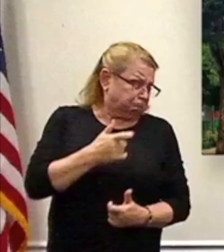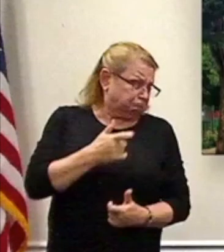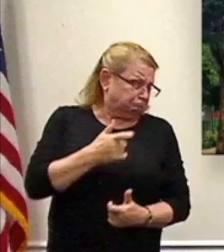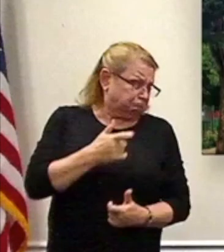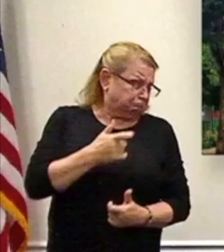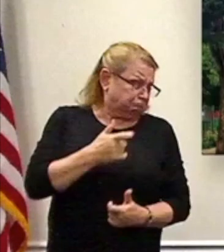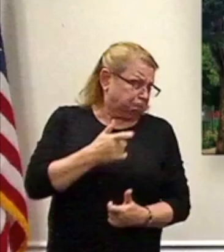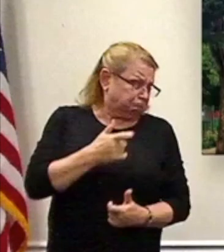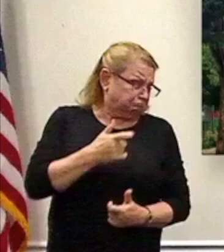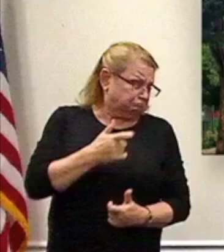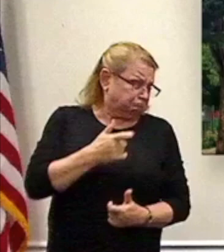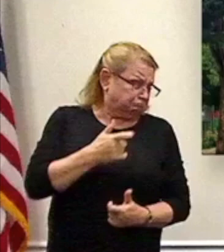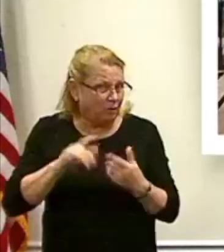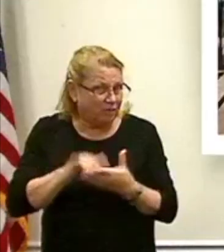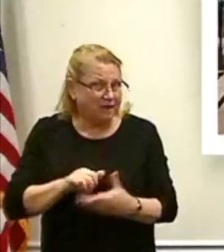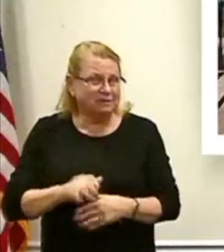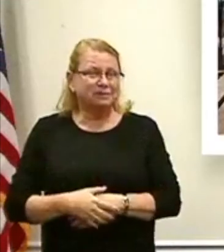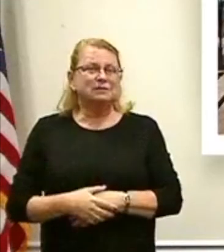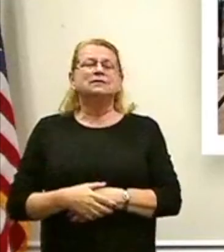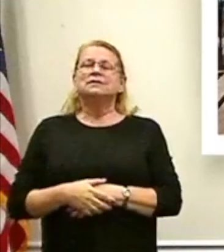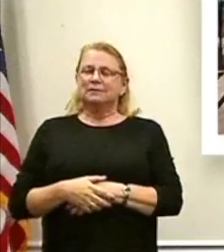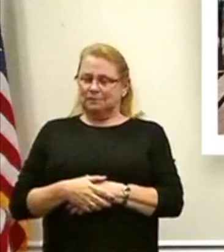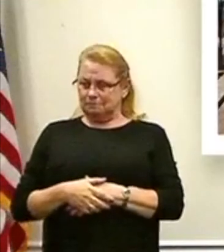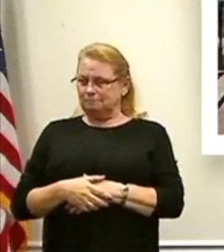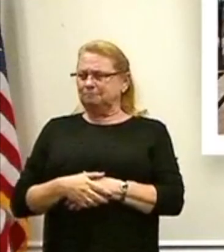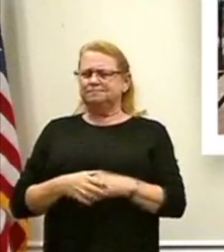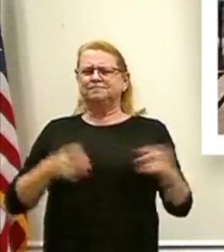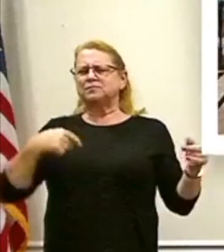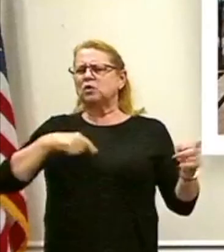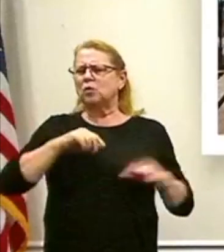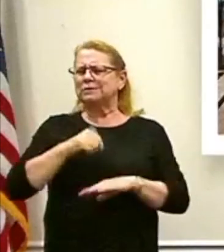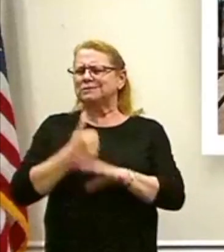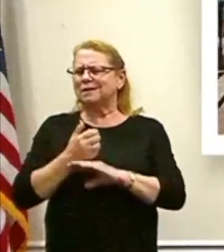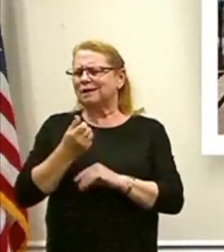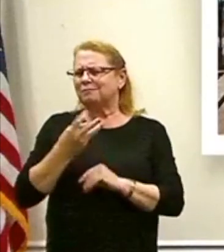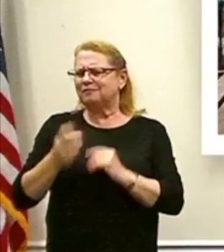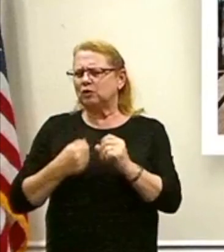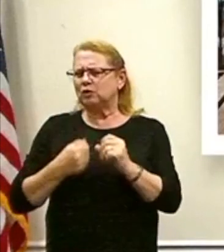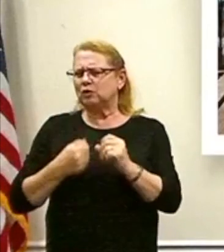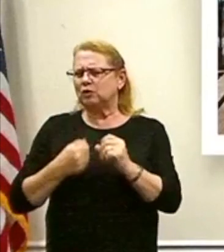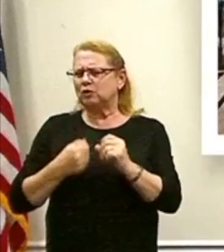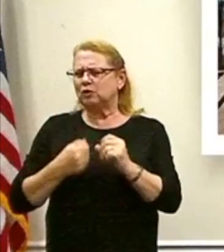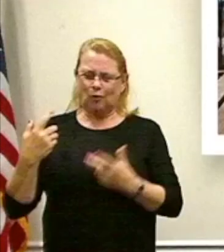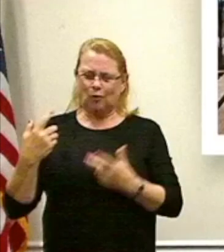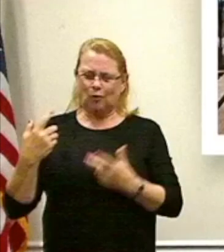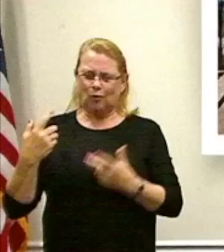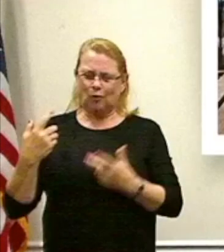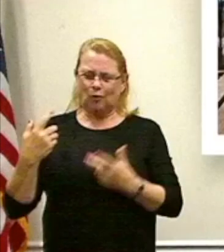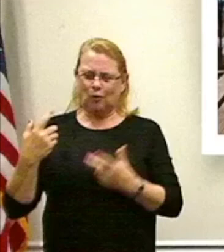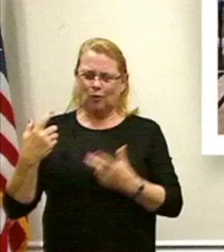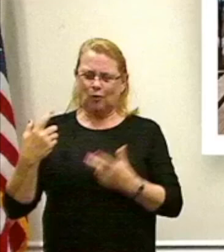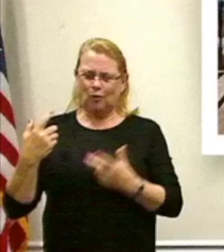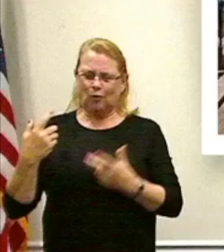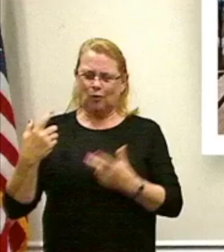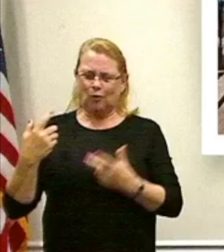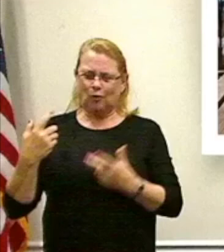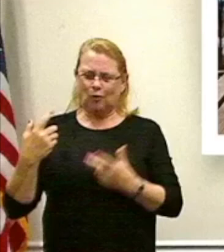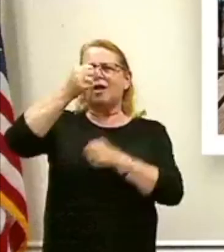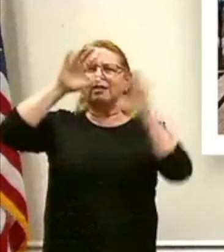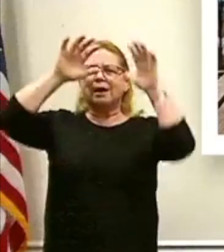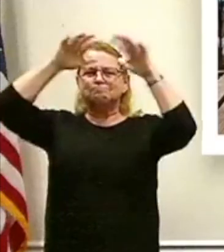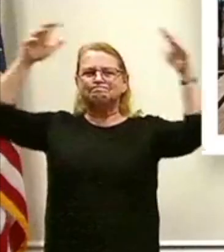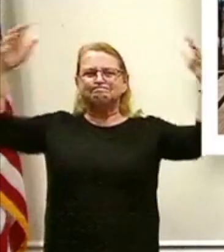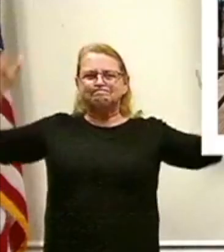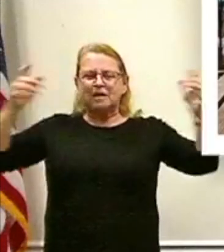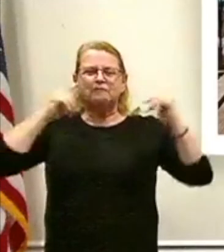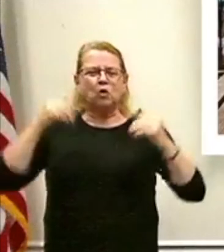about it. Sure. So we launched this a few years ago. This is sort of the umbrella for our youth services effort,